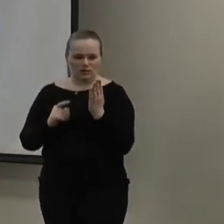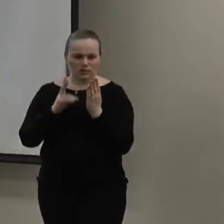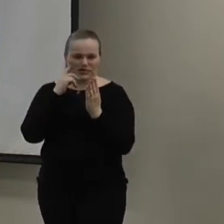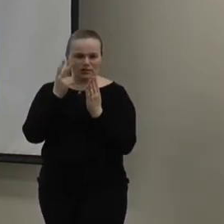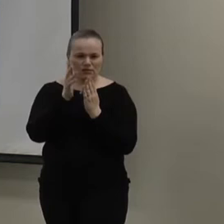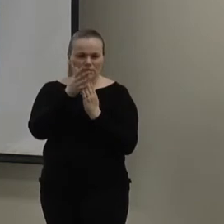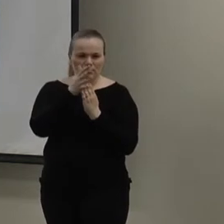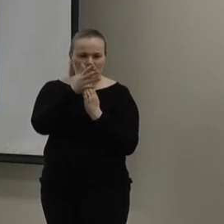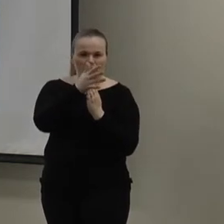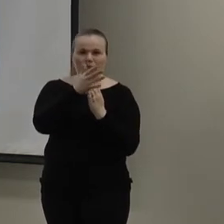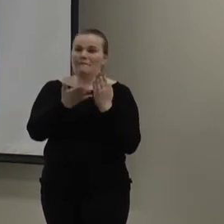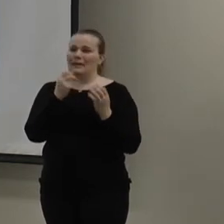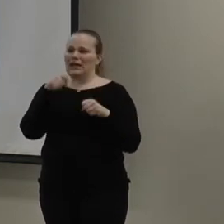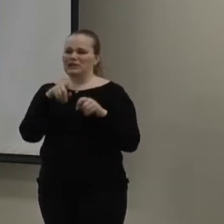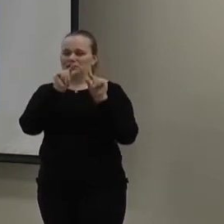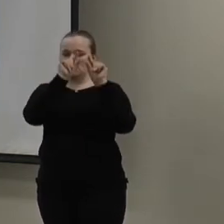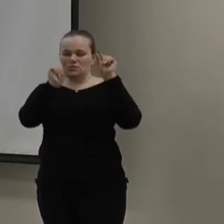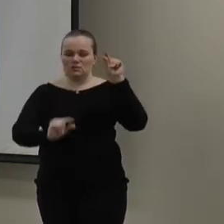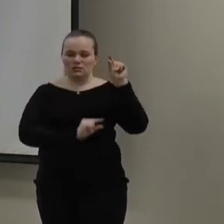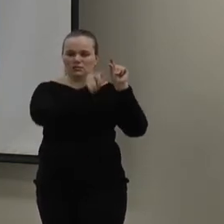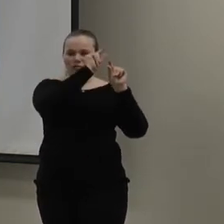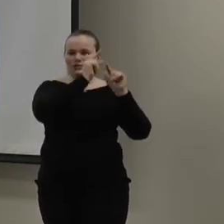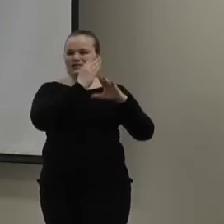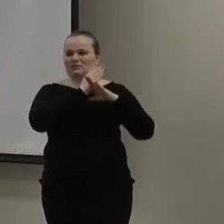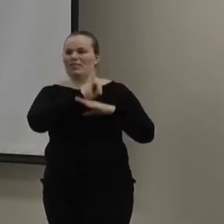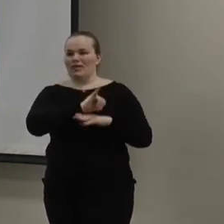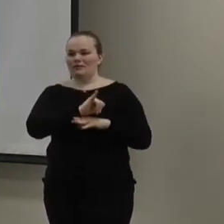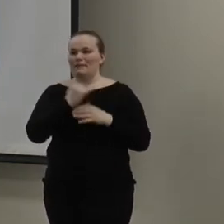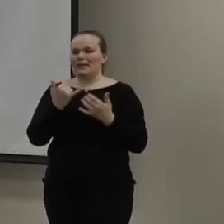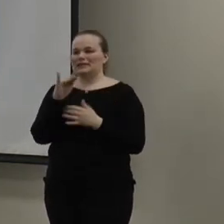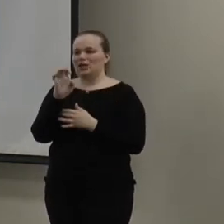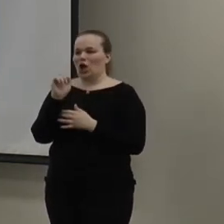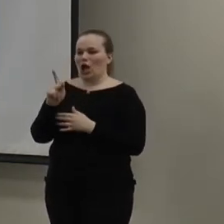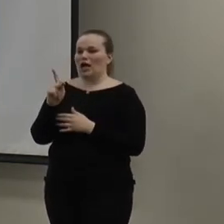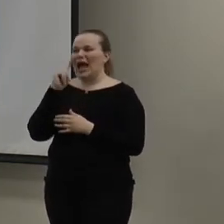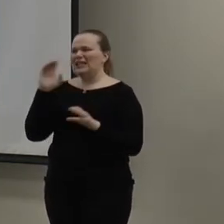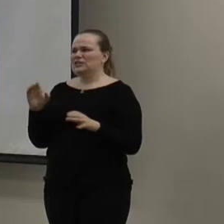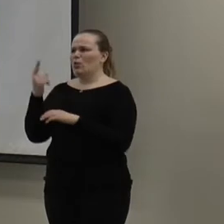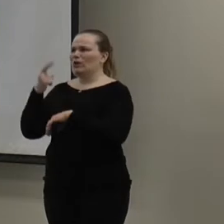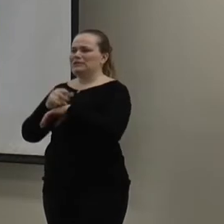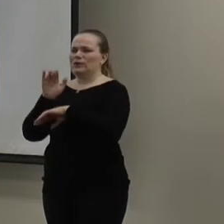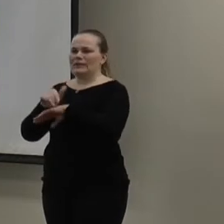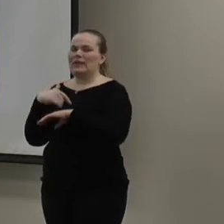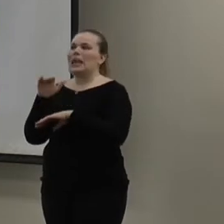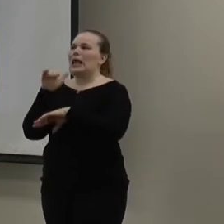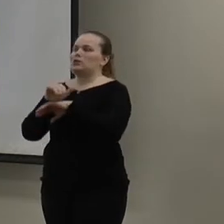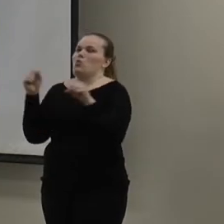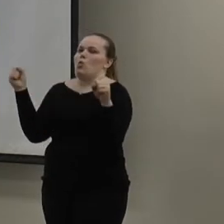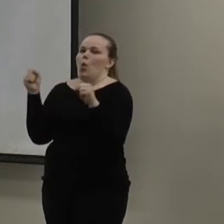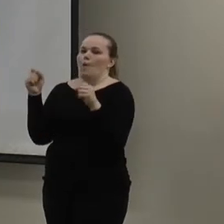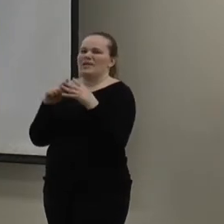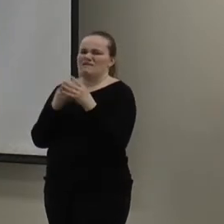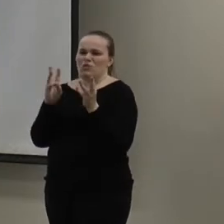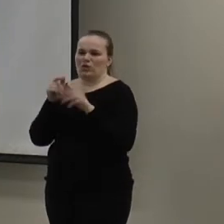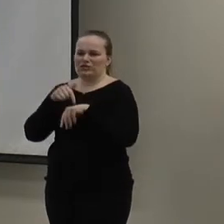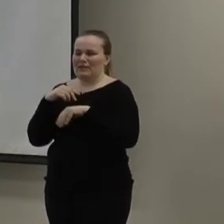see, okay, well, maybe I need to put some weatherstrip in here. Maybe I need to clock some here. I did that on one of the nights when it was really cold out in the beginning of